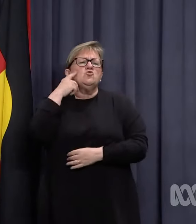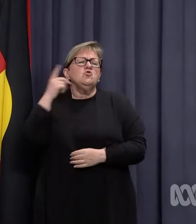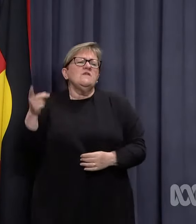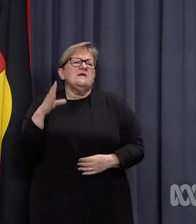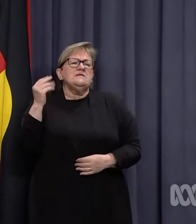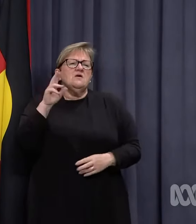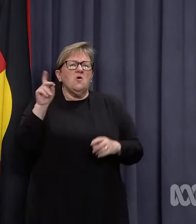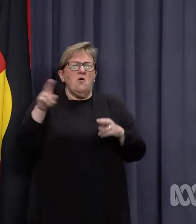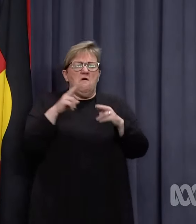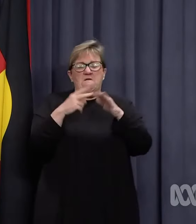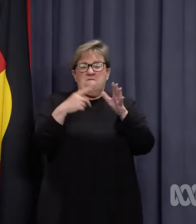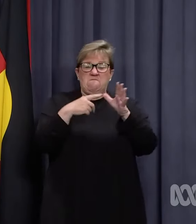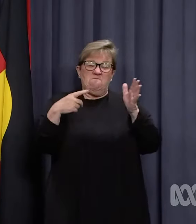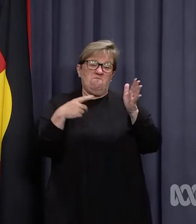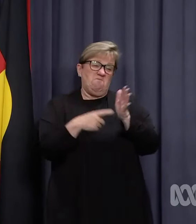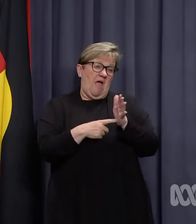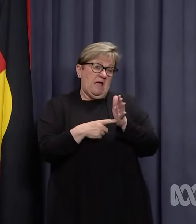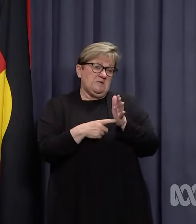being called FACT?